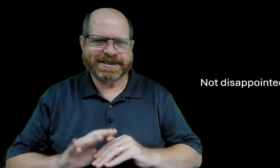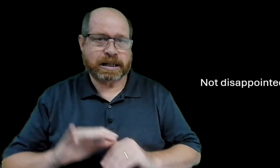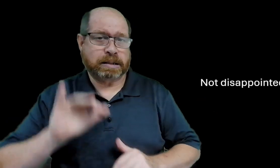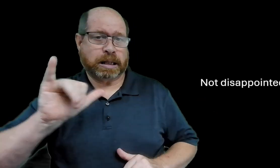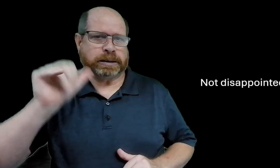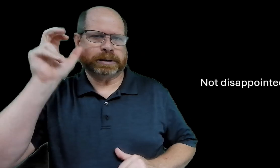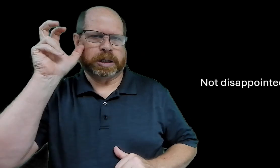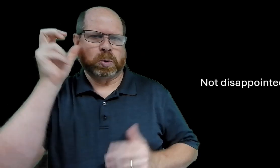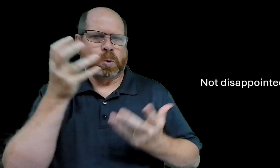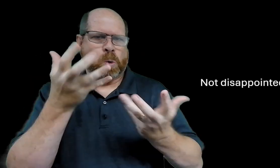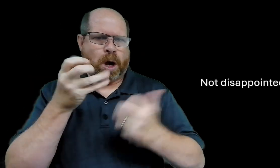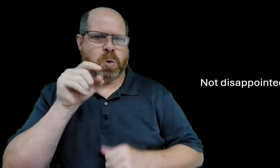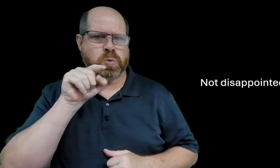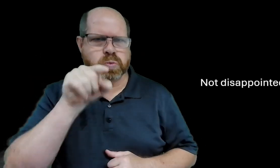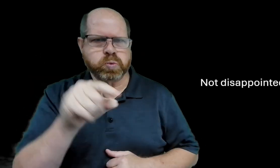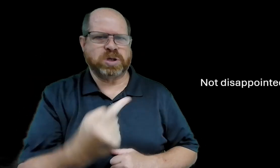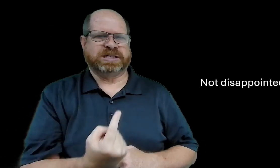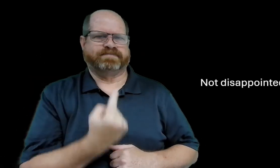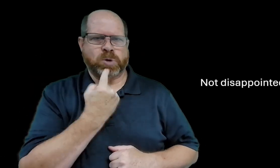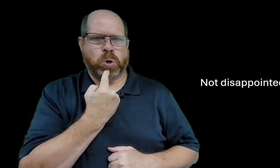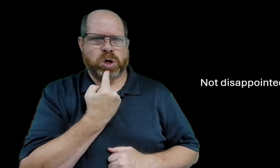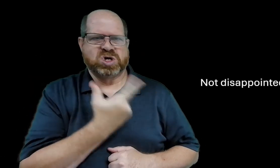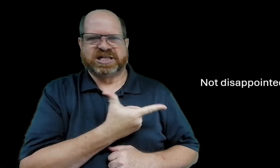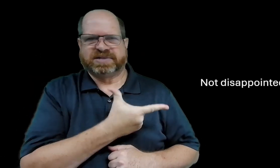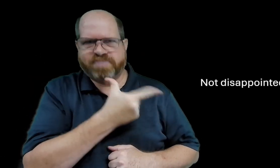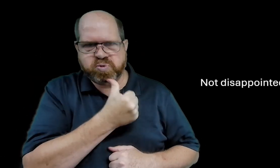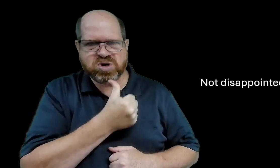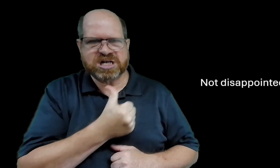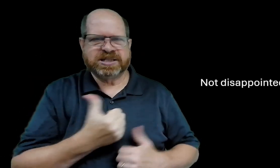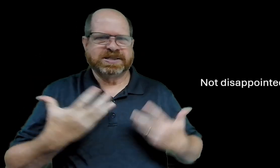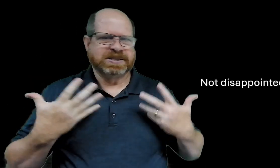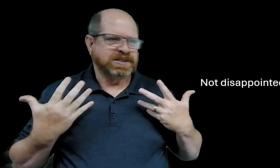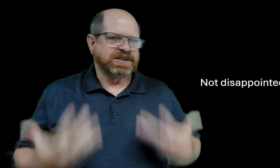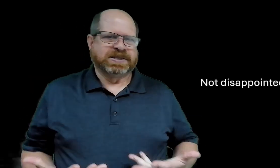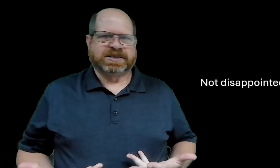but that's what satan wants for us to be disappointed